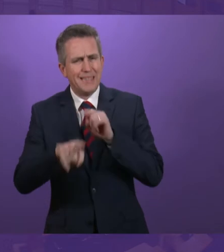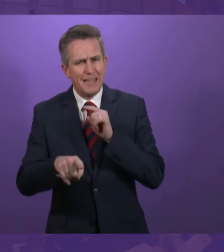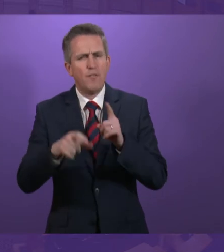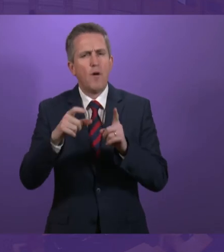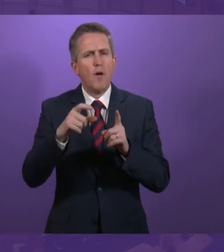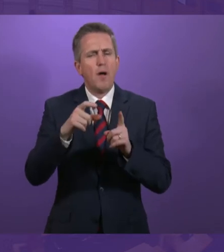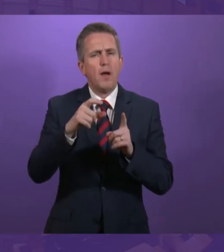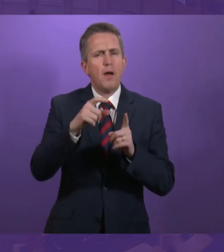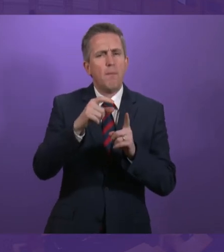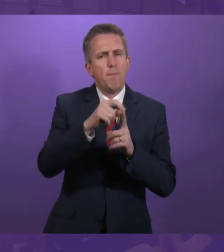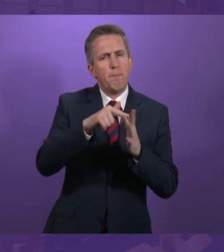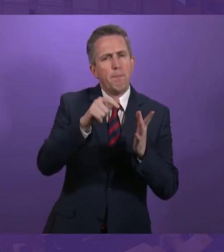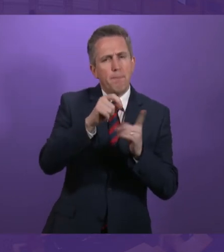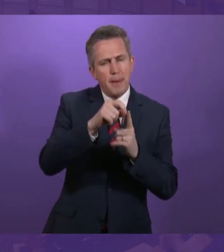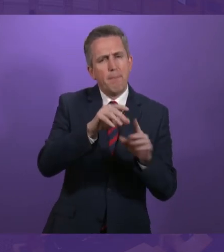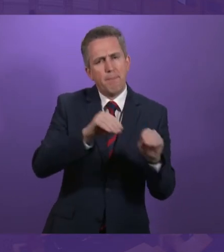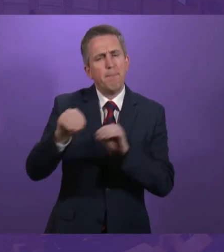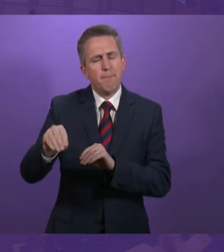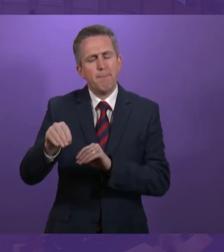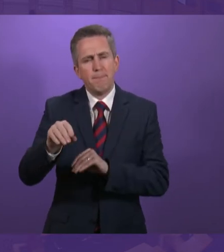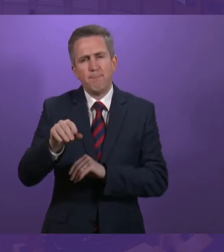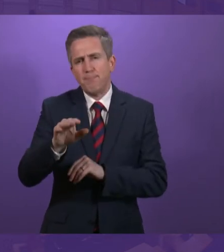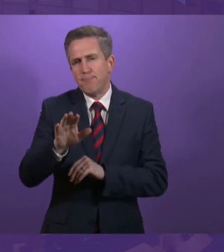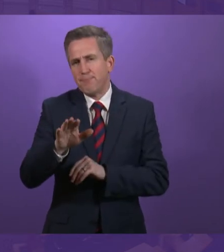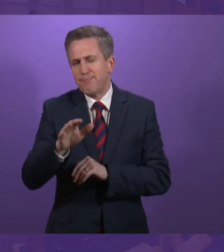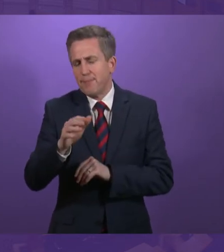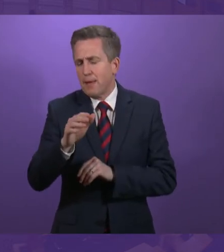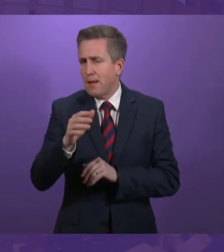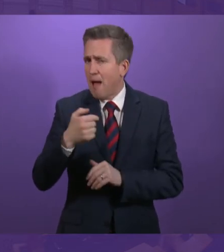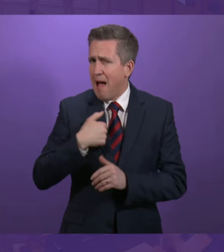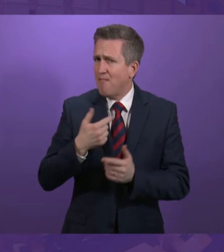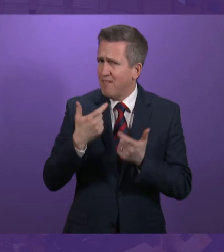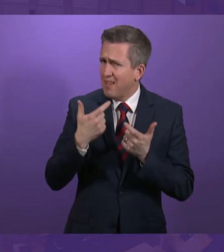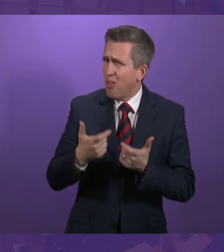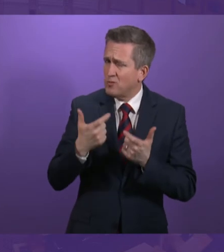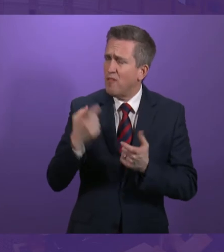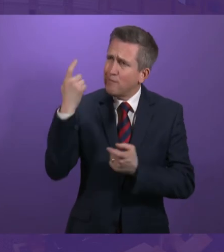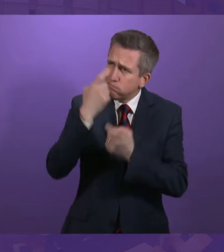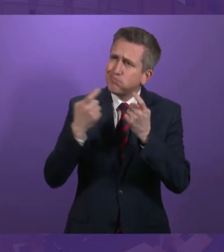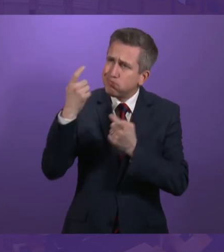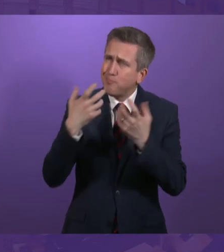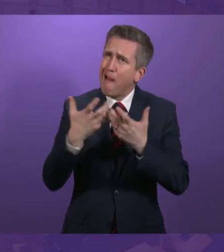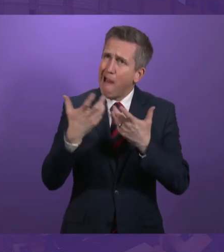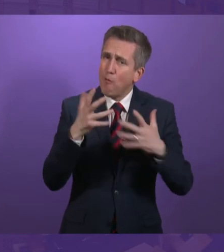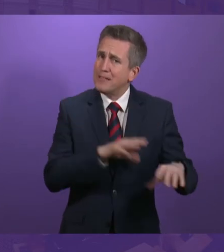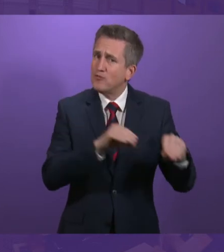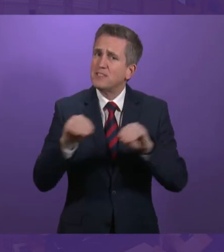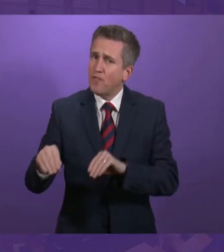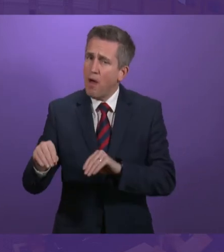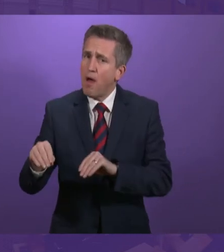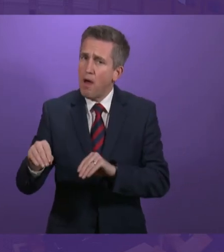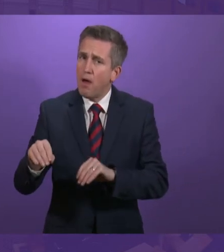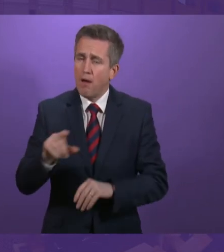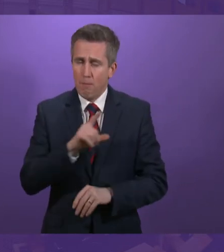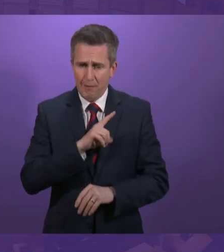which I'm sure Jellie Balfour would recognise. I have given a lot of consideration too, because they have had some